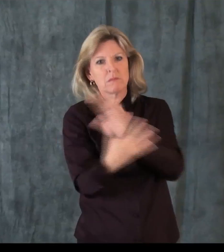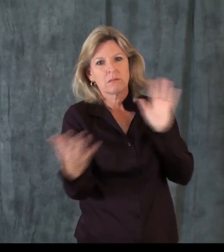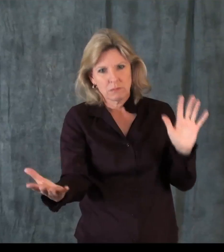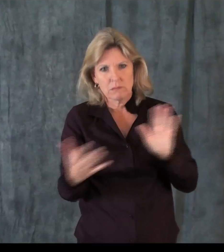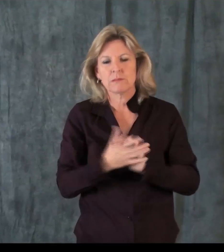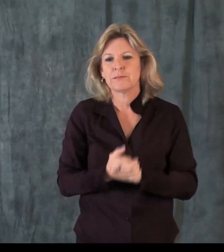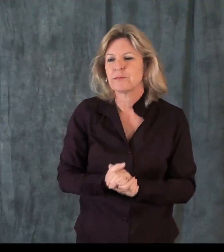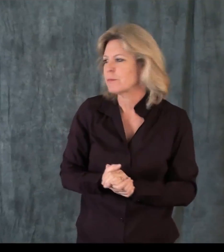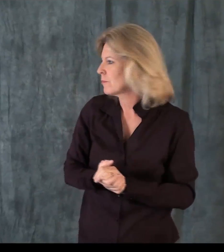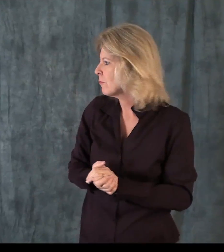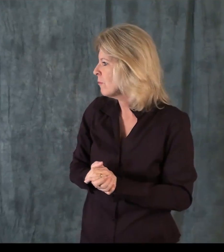that setting.